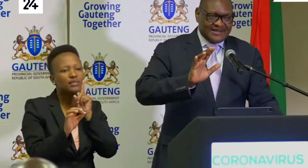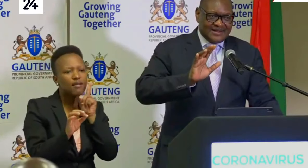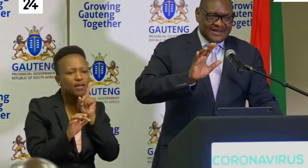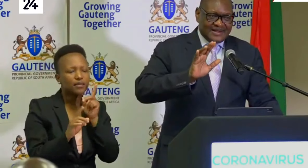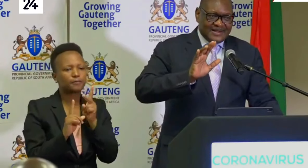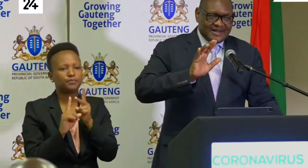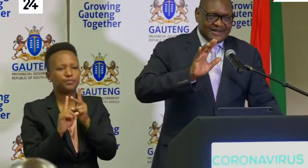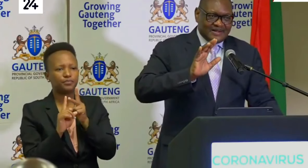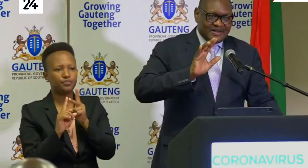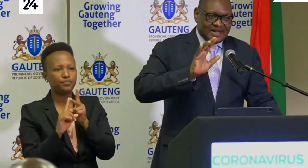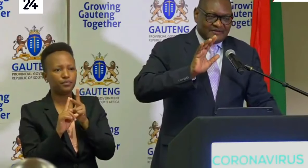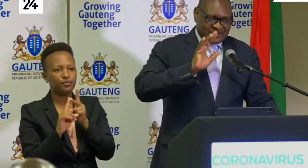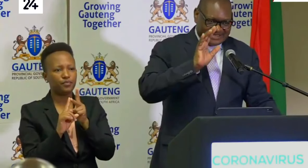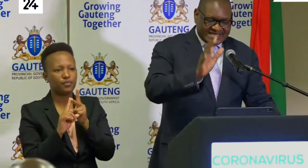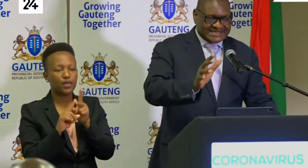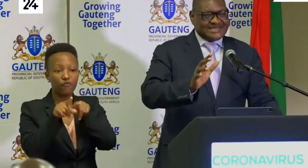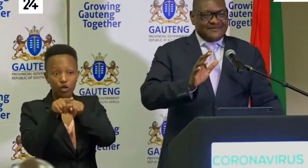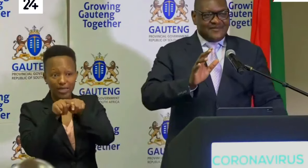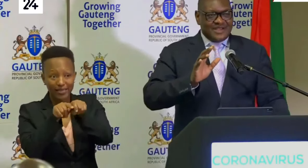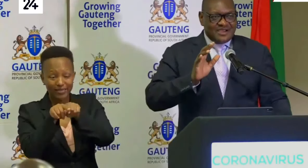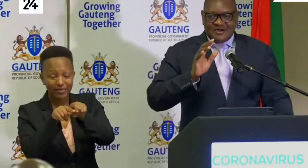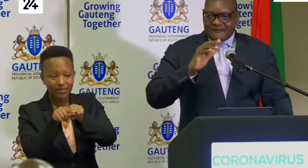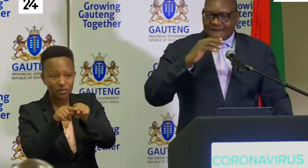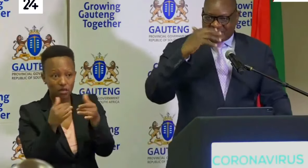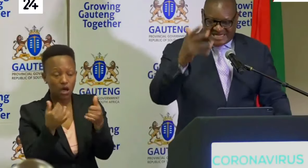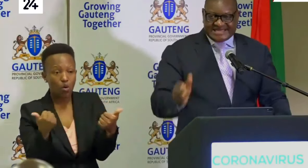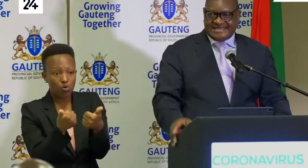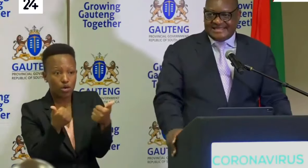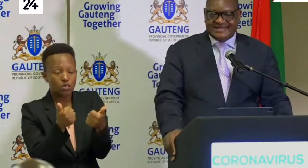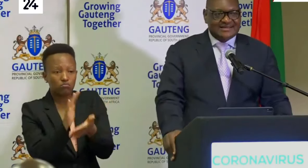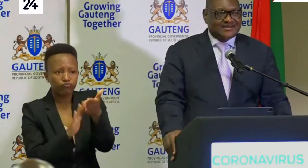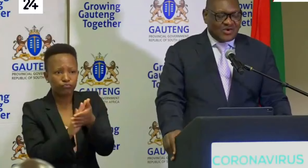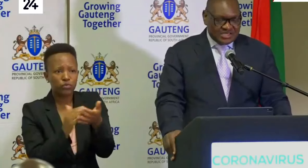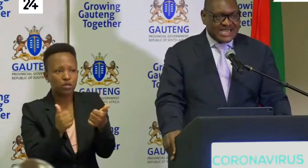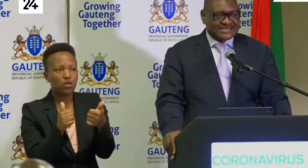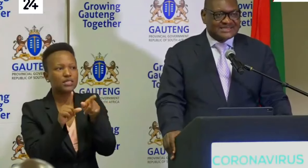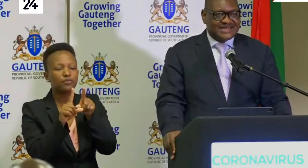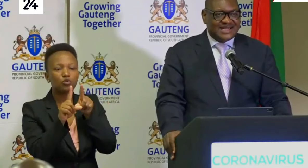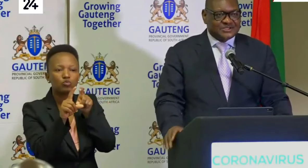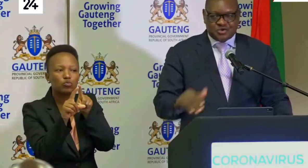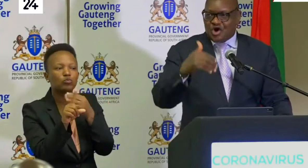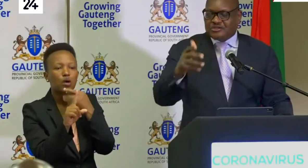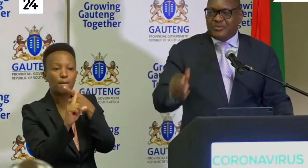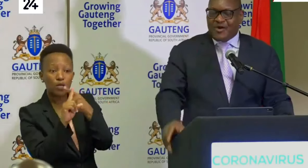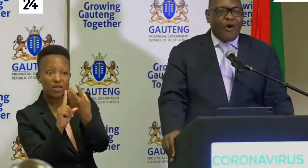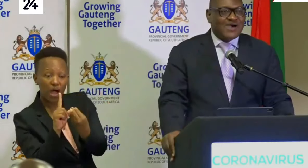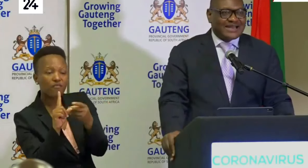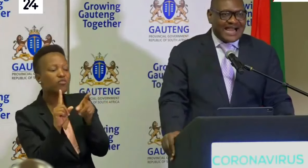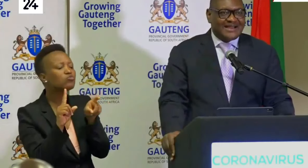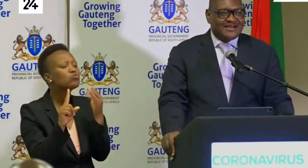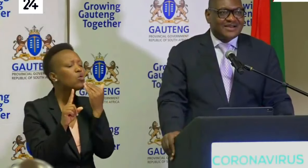for testing, for tracing, contacts should not be